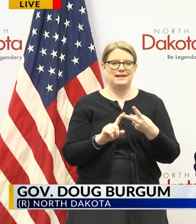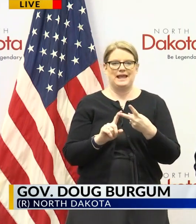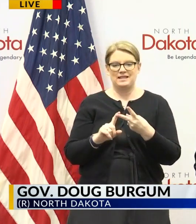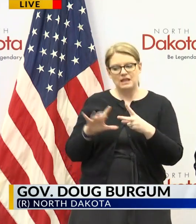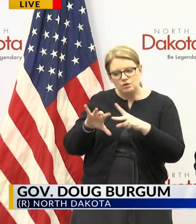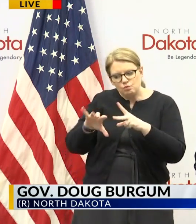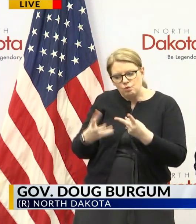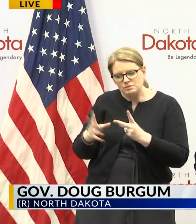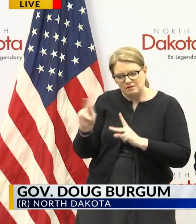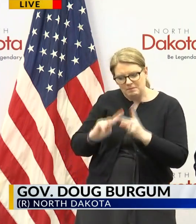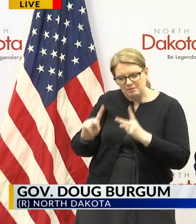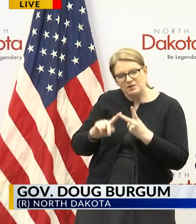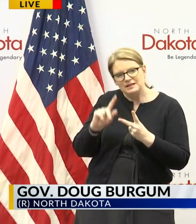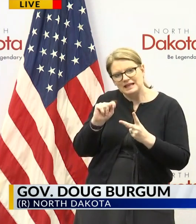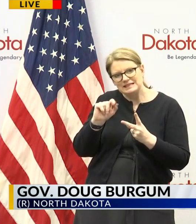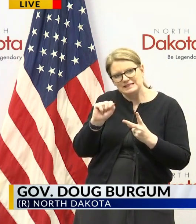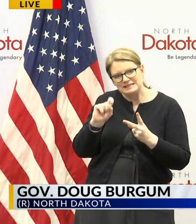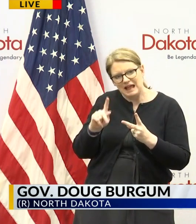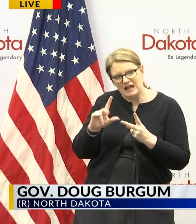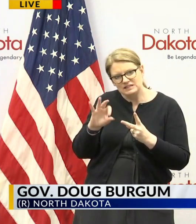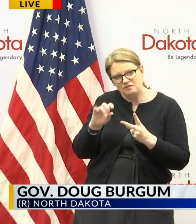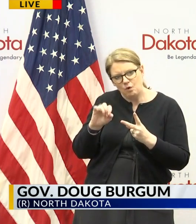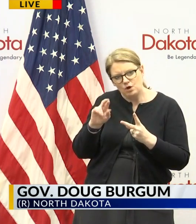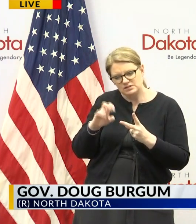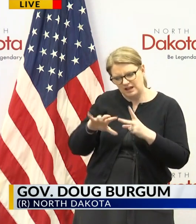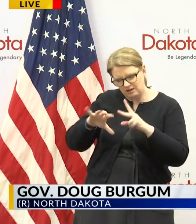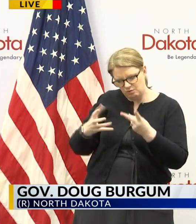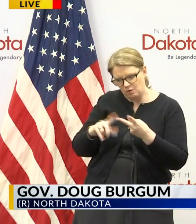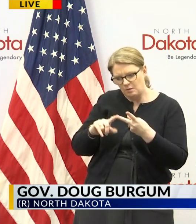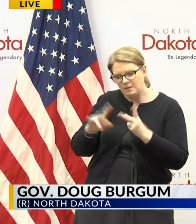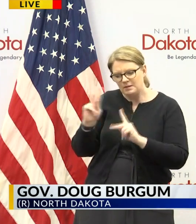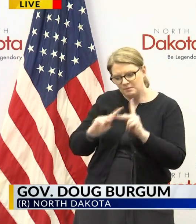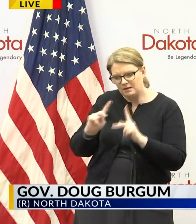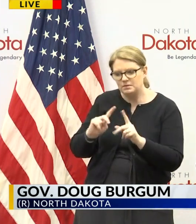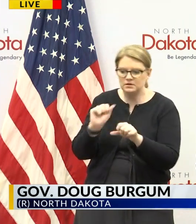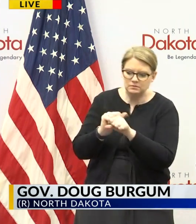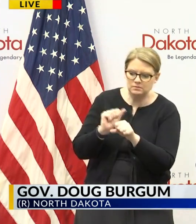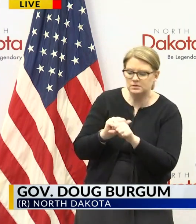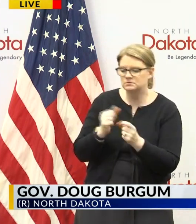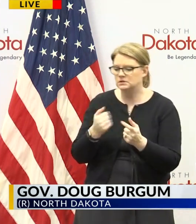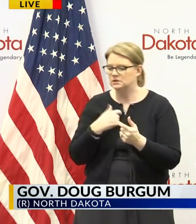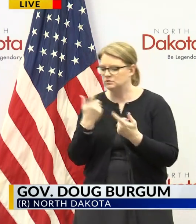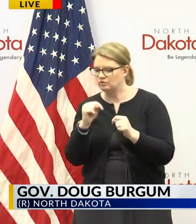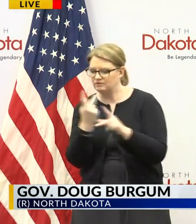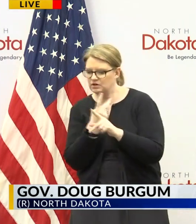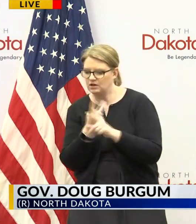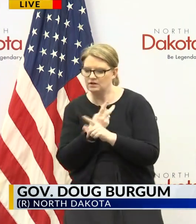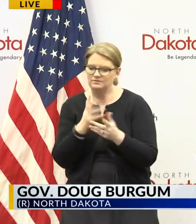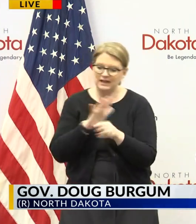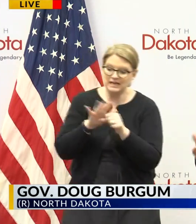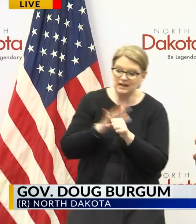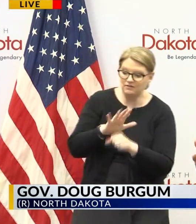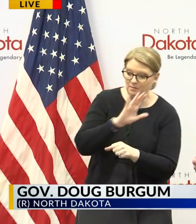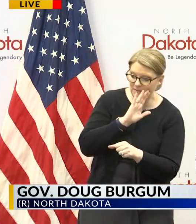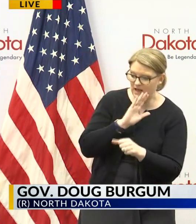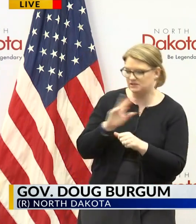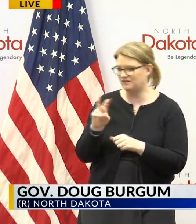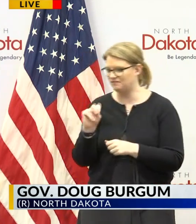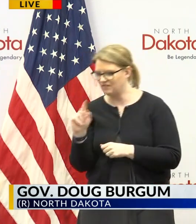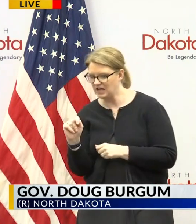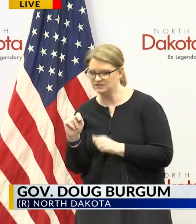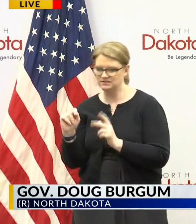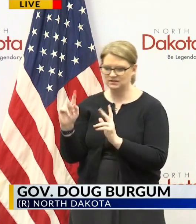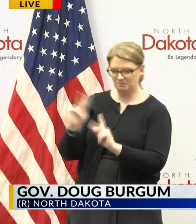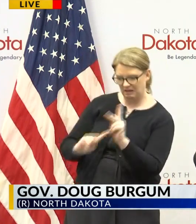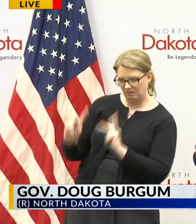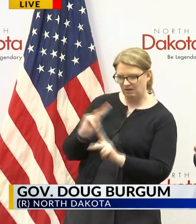very hard about what do we do to make sure that we've got enough beds enough personnel enough ventilators enough equipment to be able